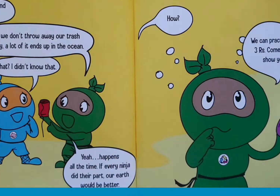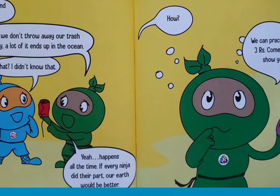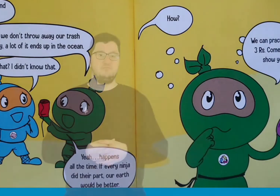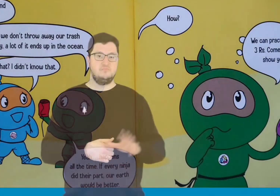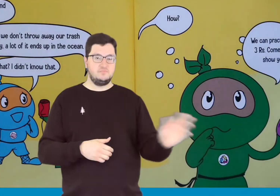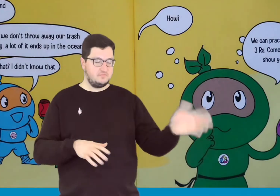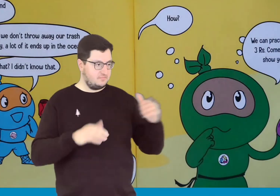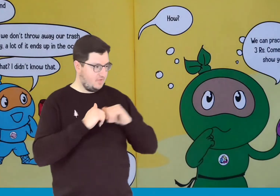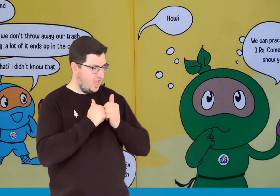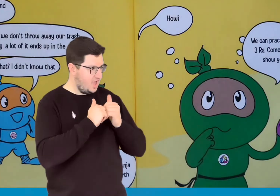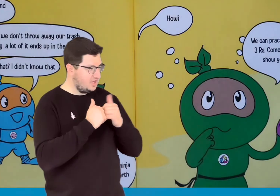How?